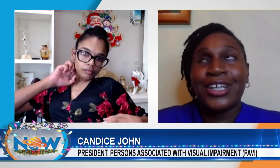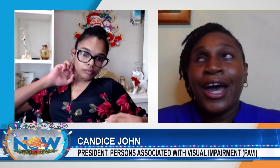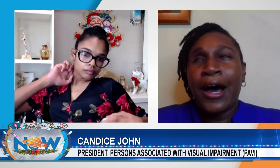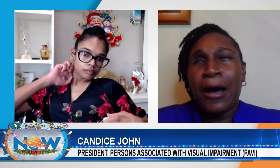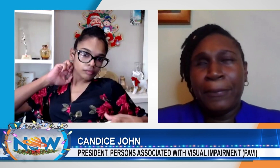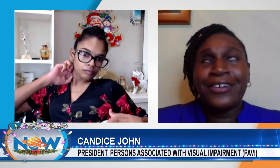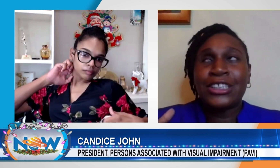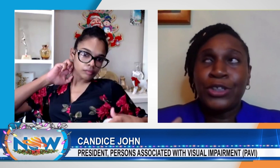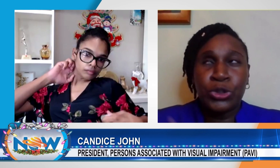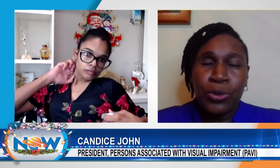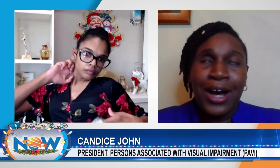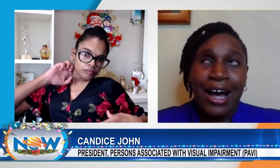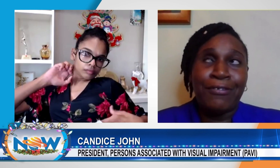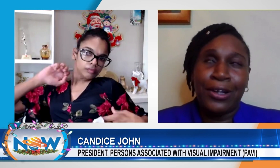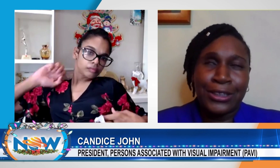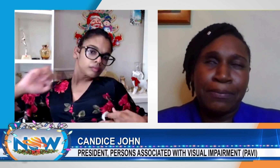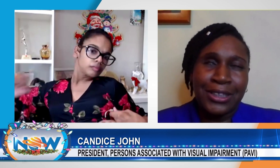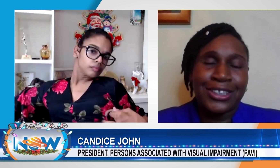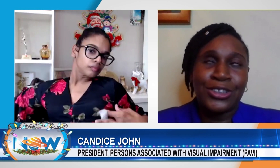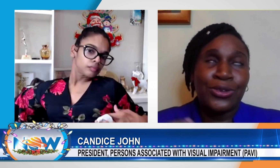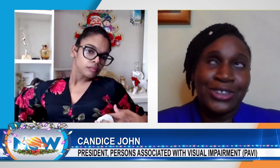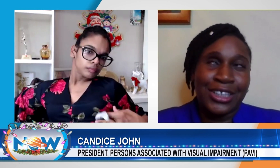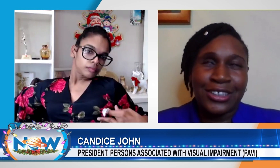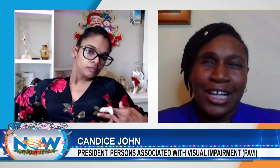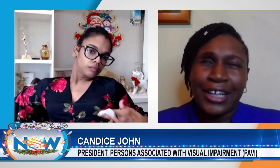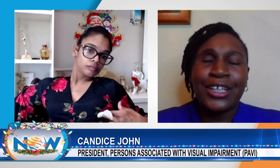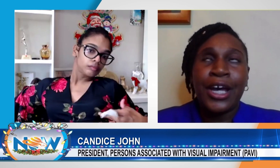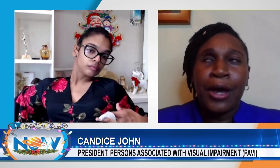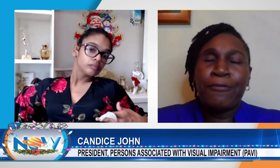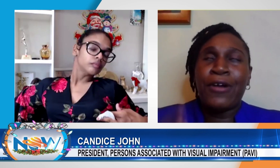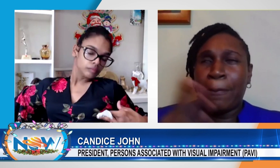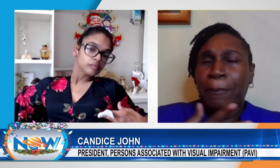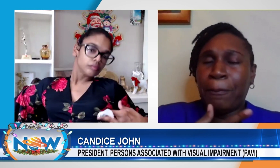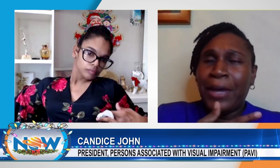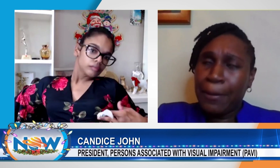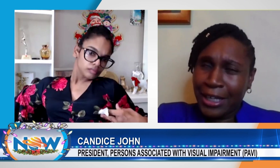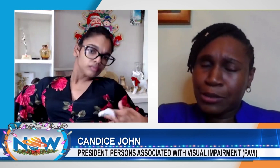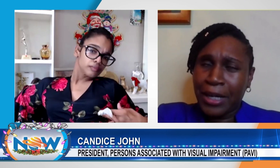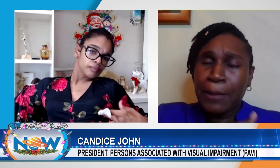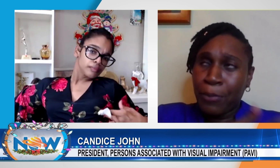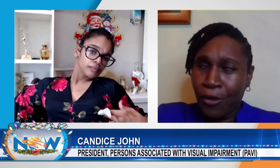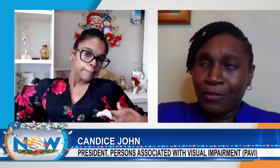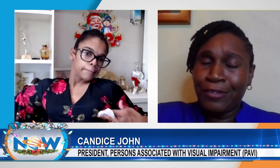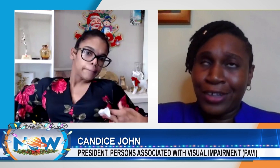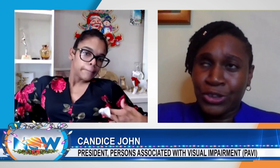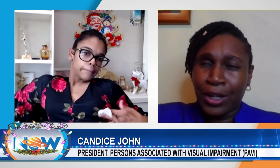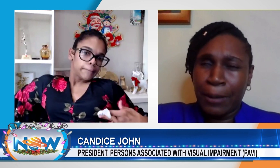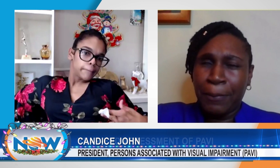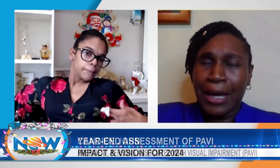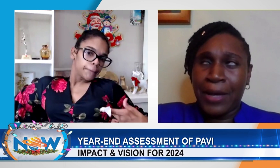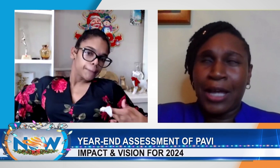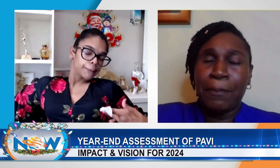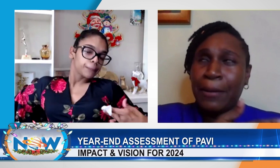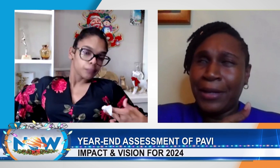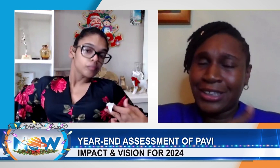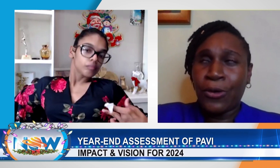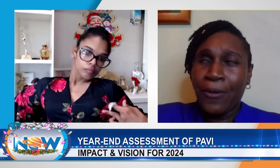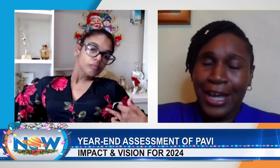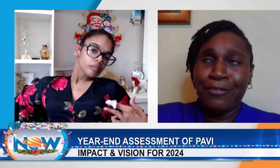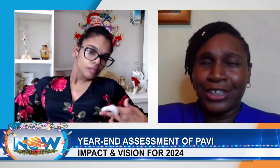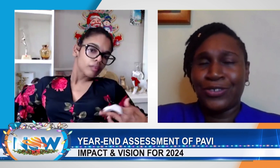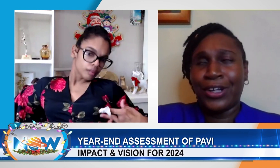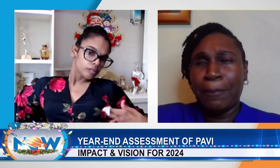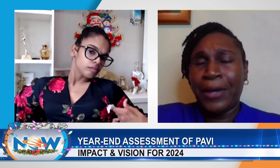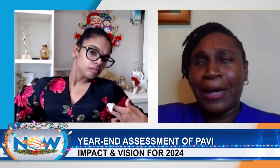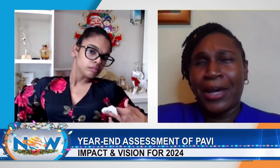sight. Because we do have a lot of persons losing sight from babies being born with visual impairment, babies